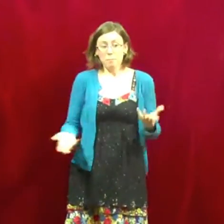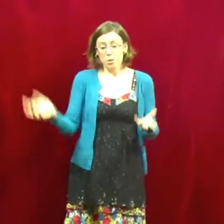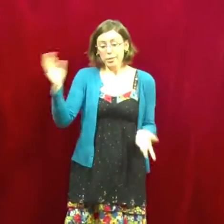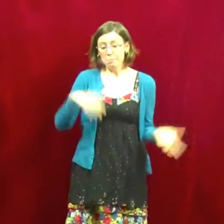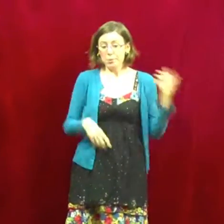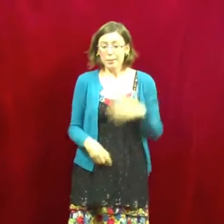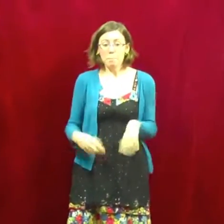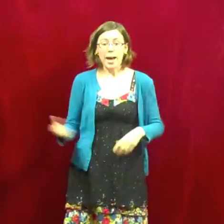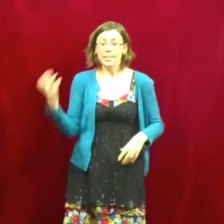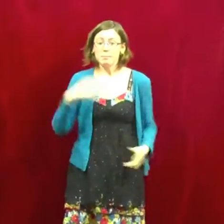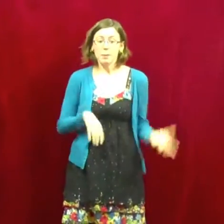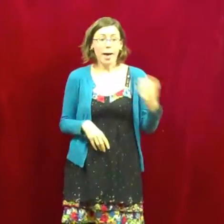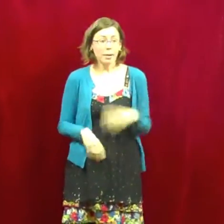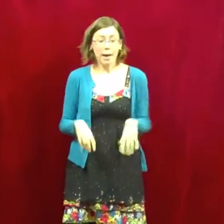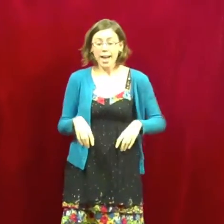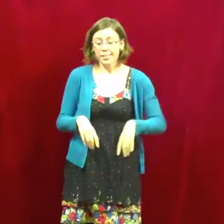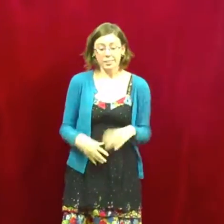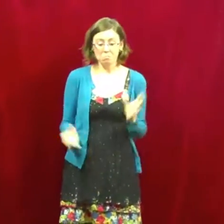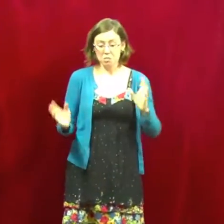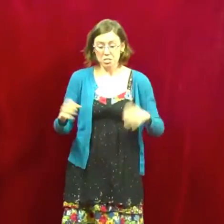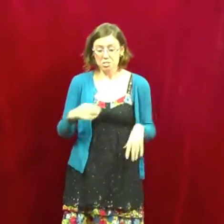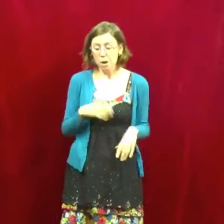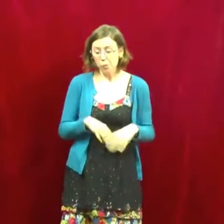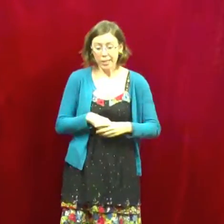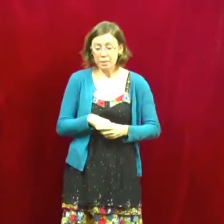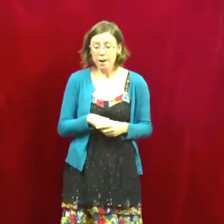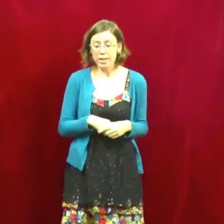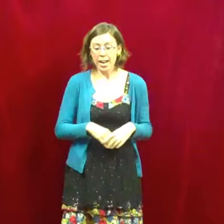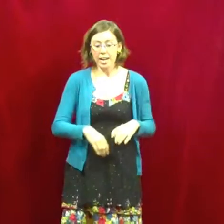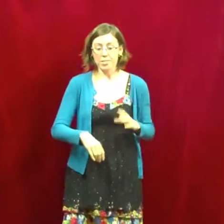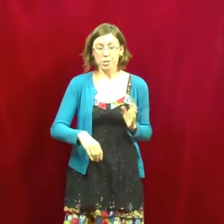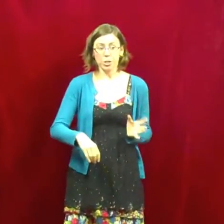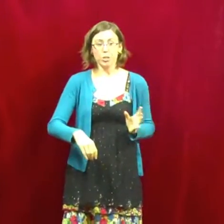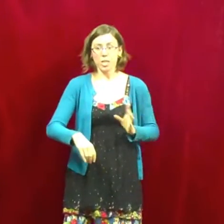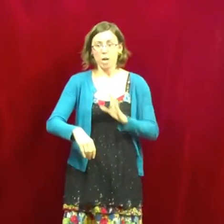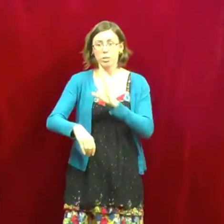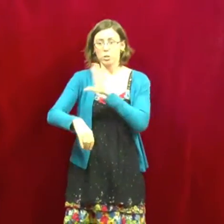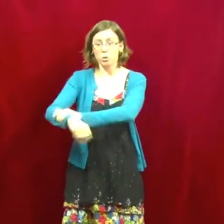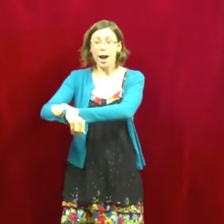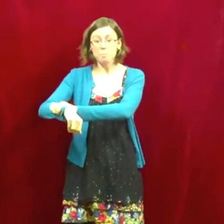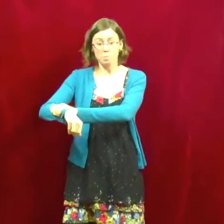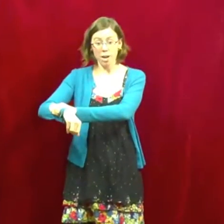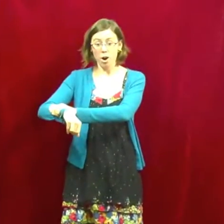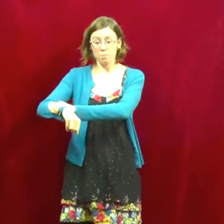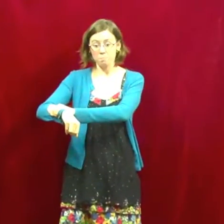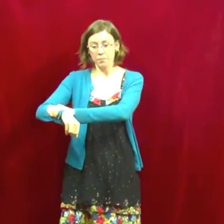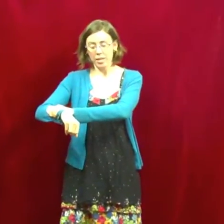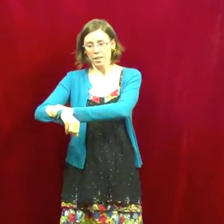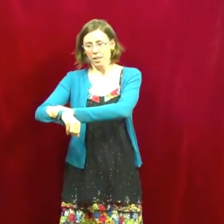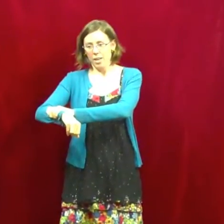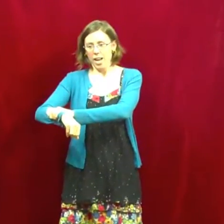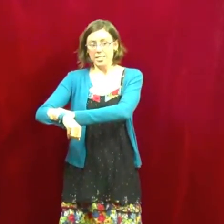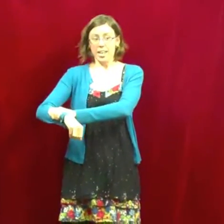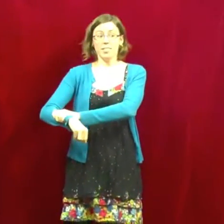books and putting them back into my backpack and just not worrying about it. And a security guard grabs my arm and says,